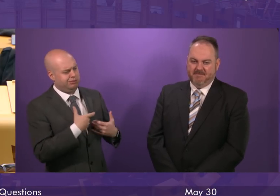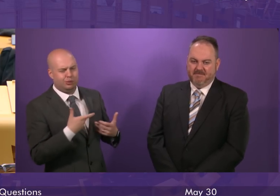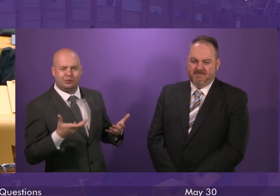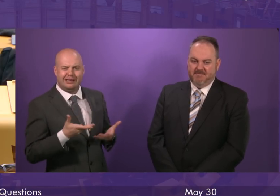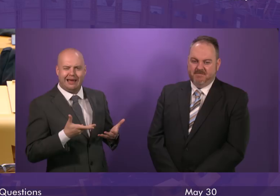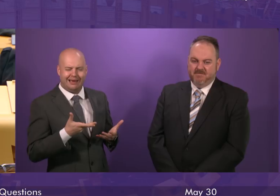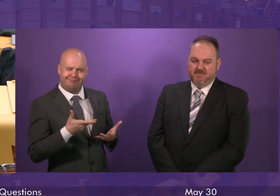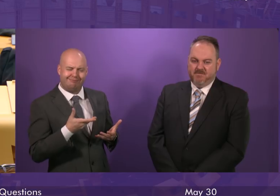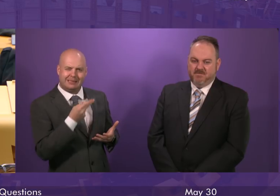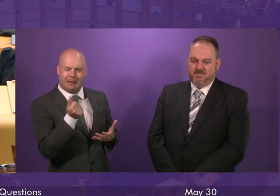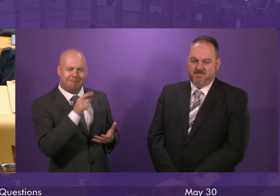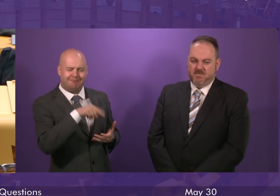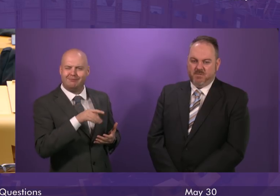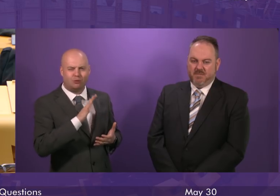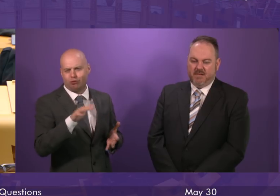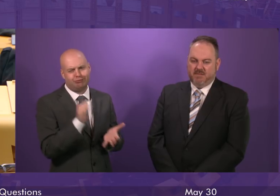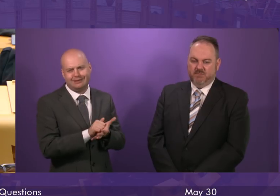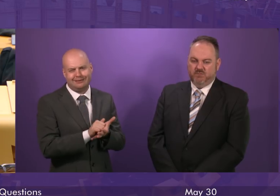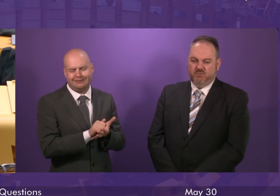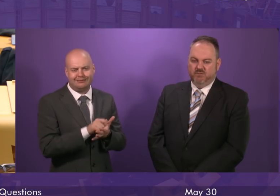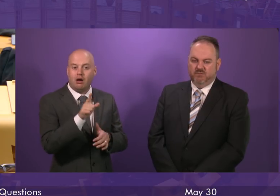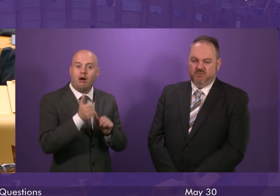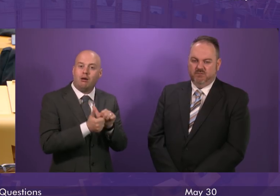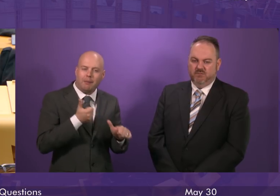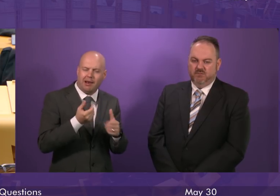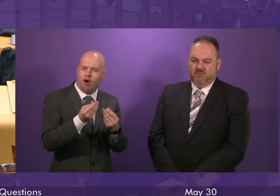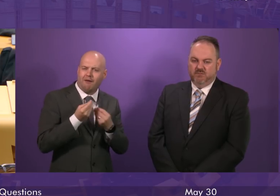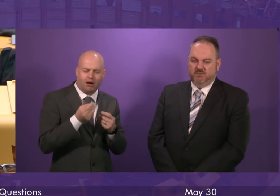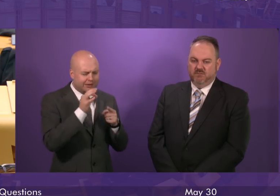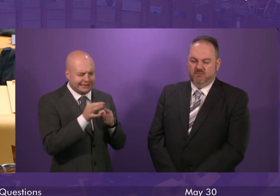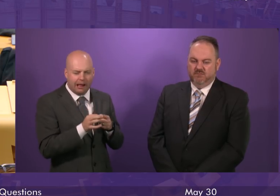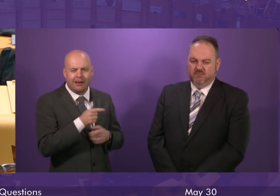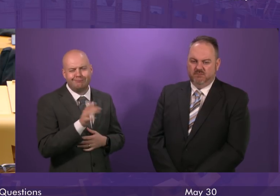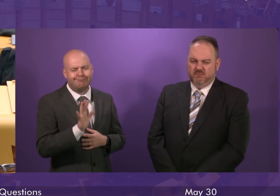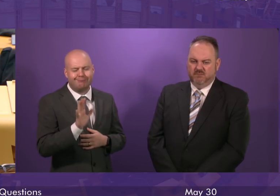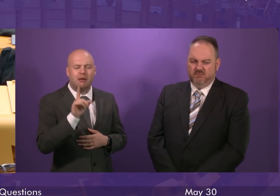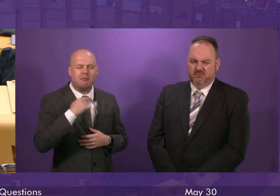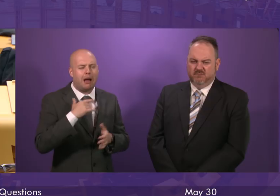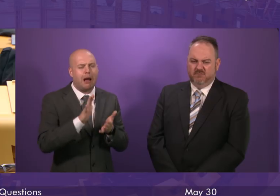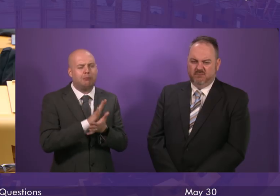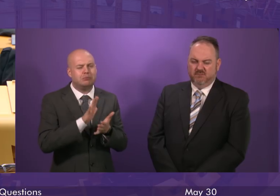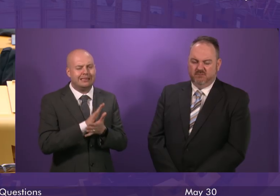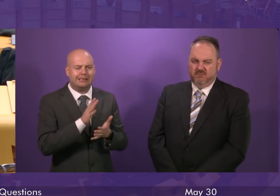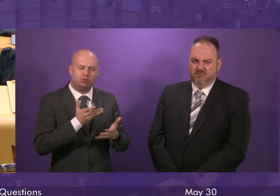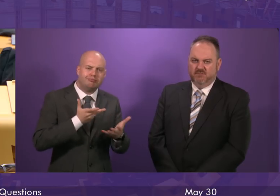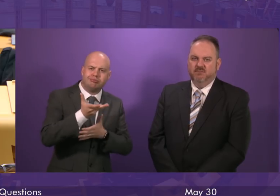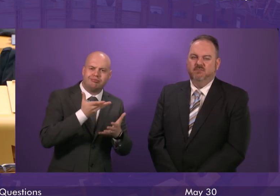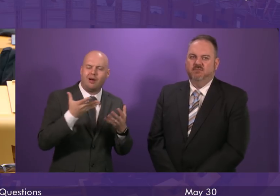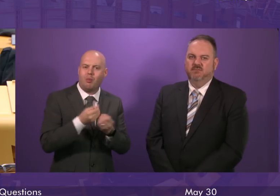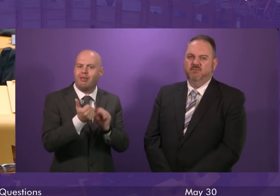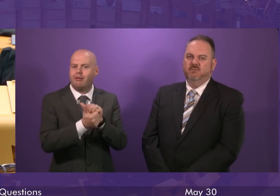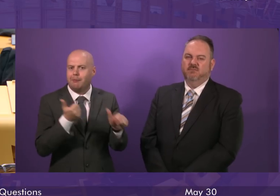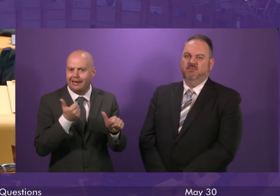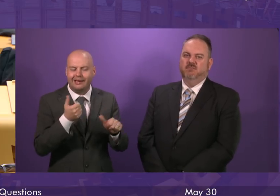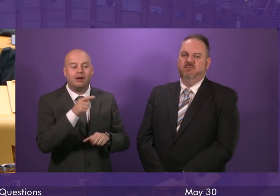is not correct in terms of the offers the company has made. But of course, we are happy to have discussions with the company and the Transport